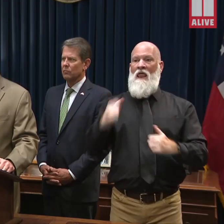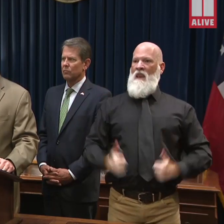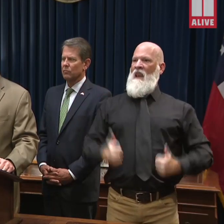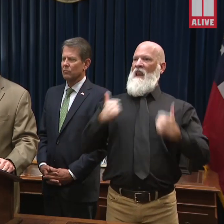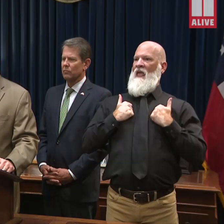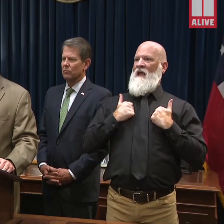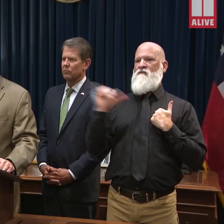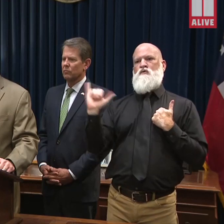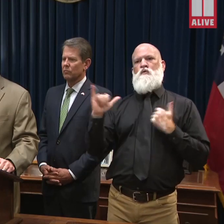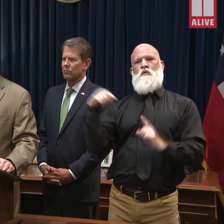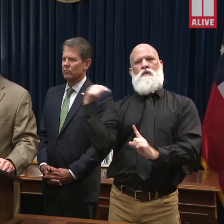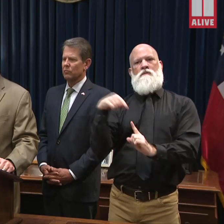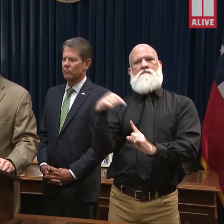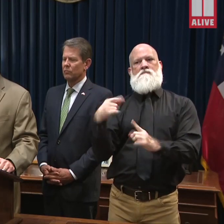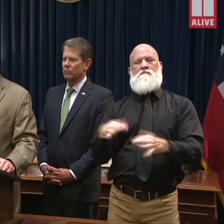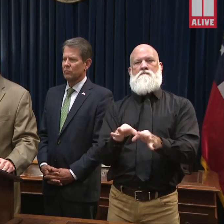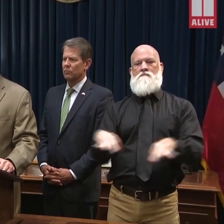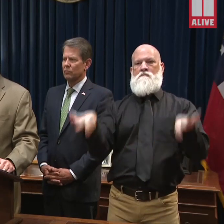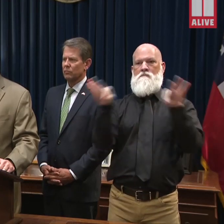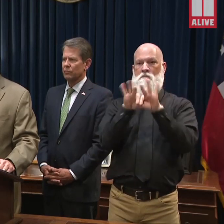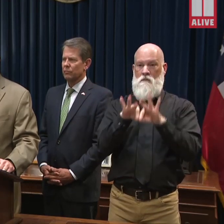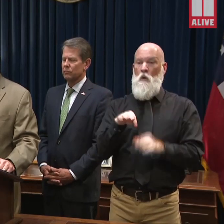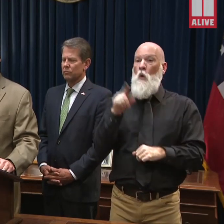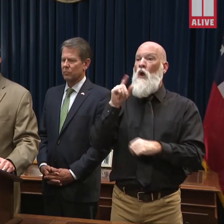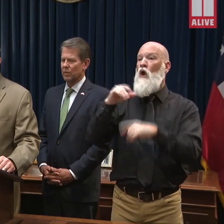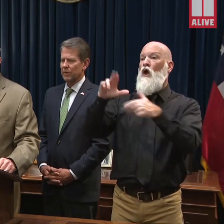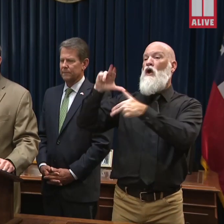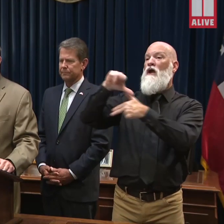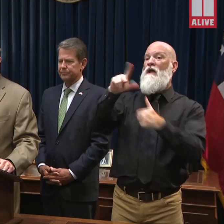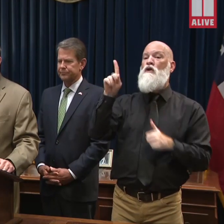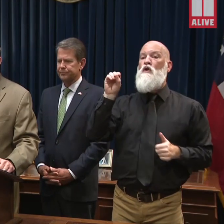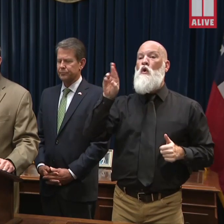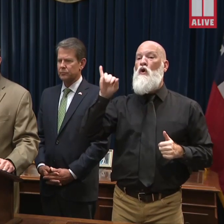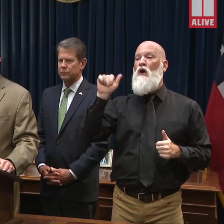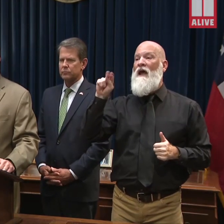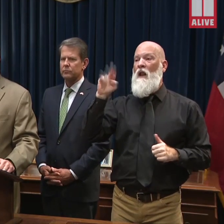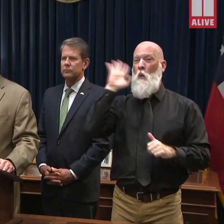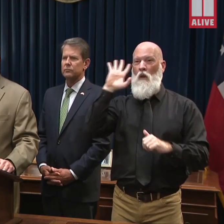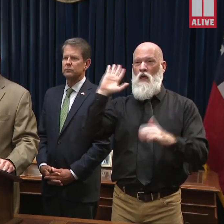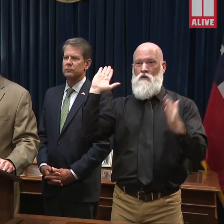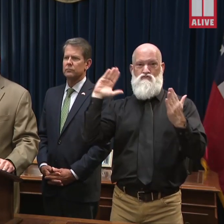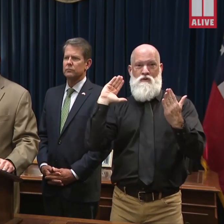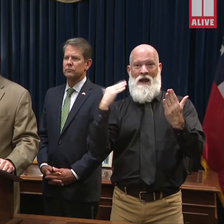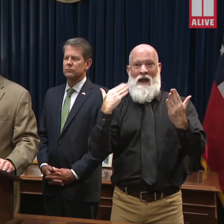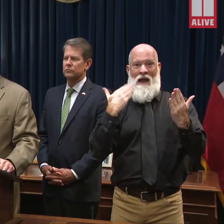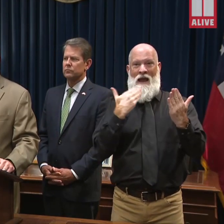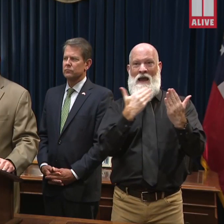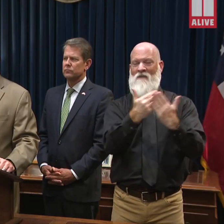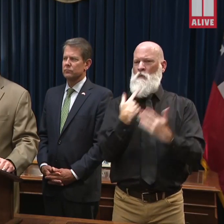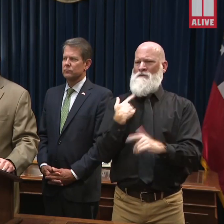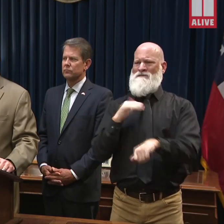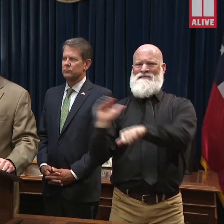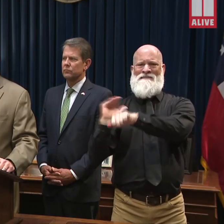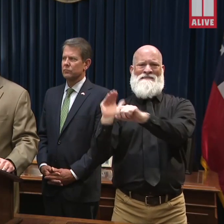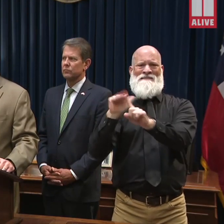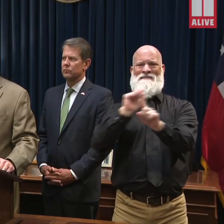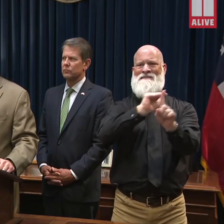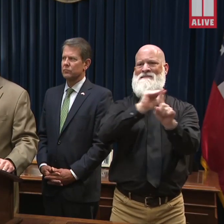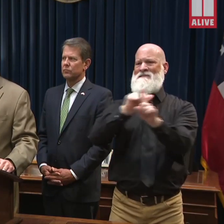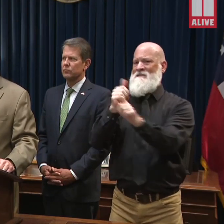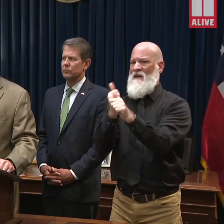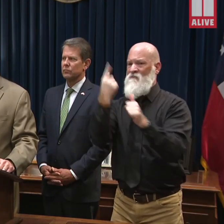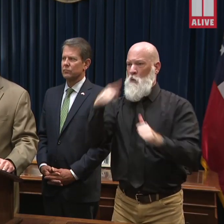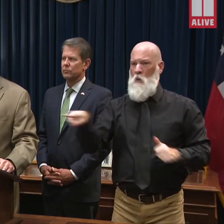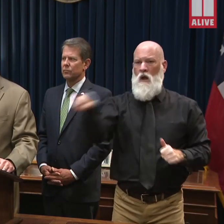Georgians in the potentially affected area to take action to start not only protecting themselves, but